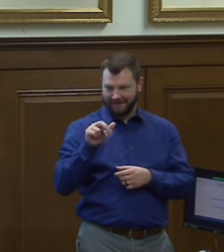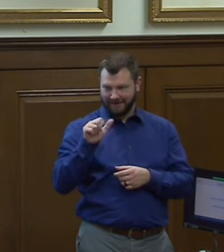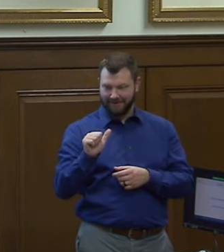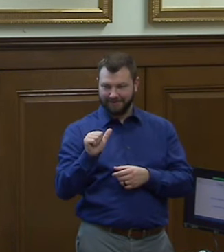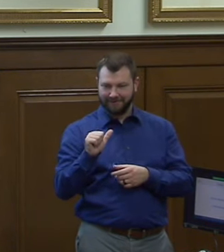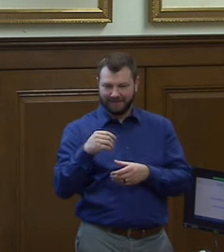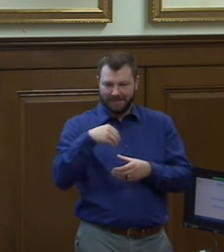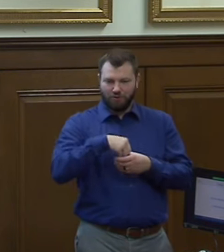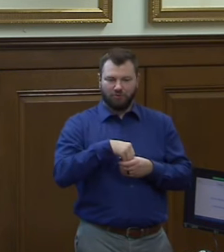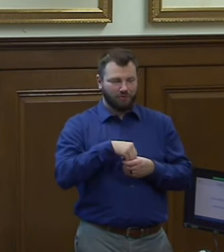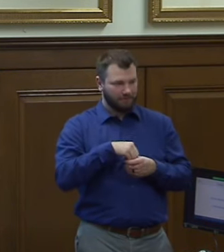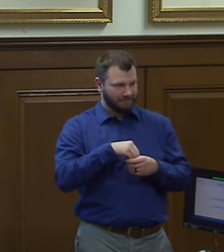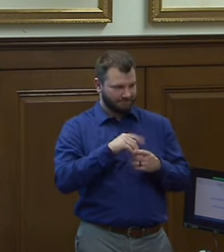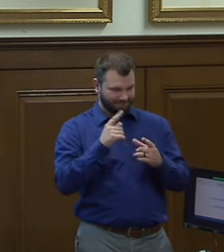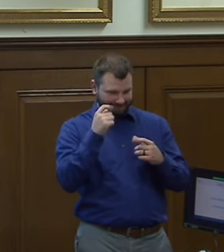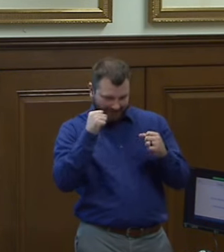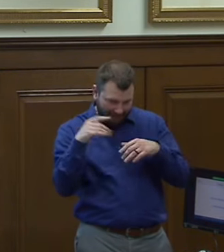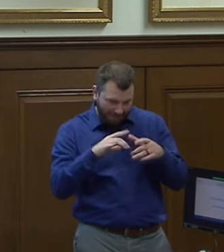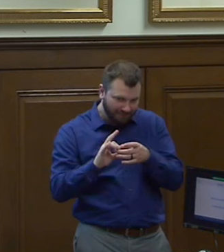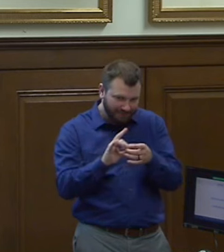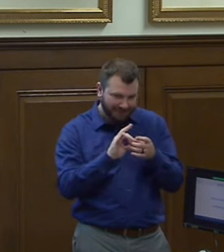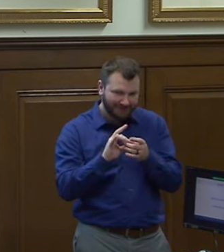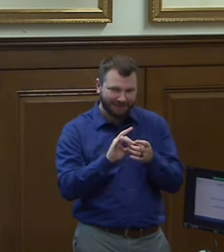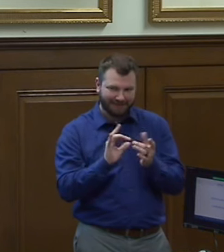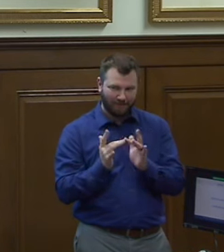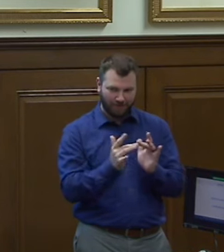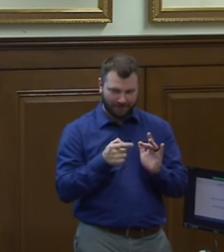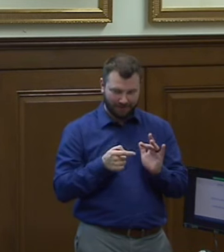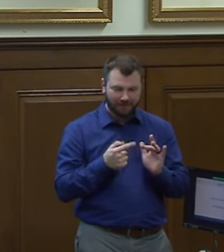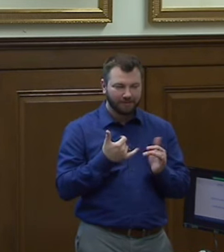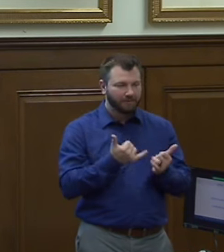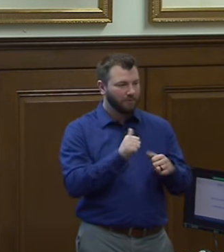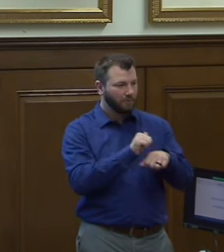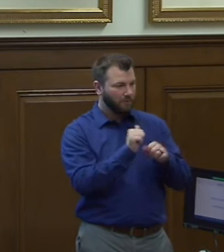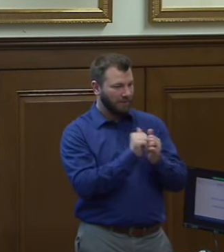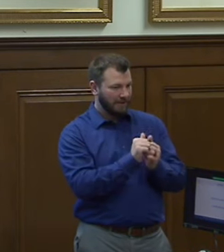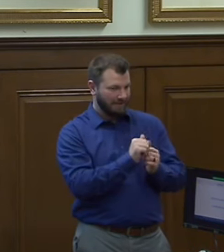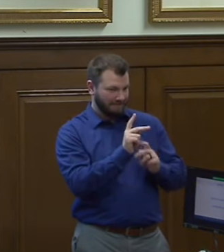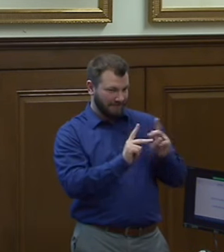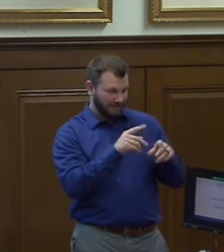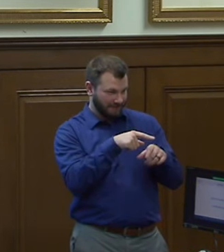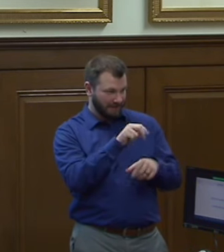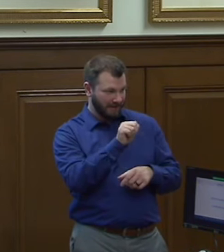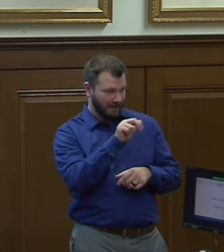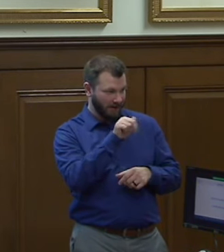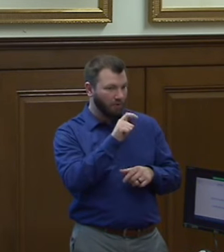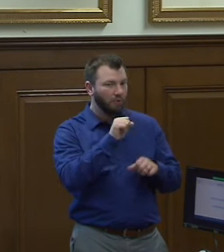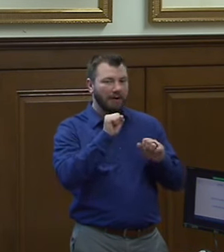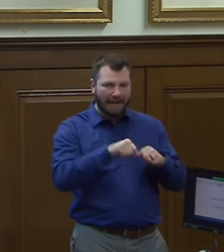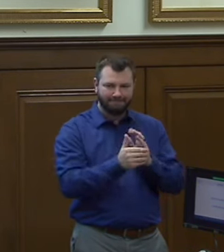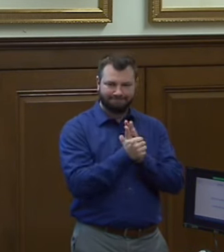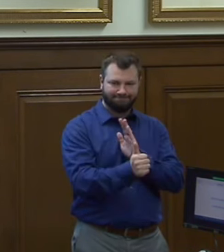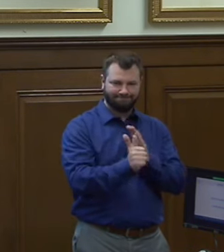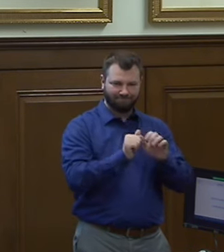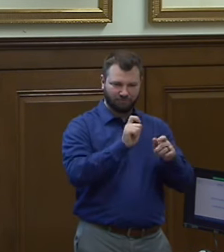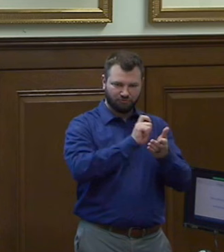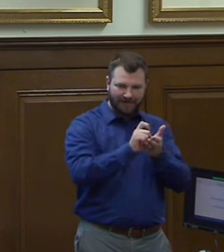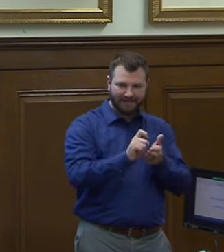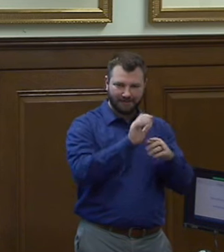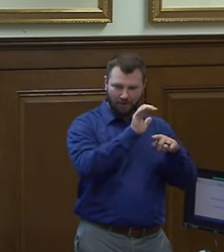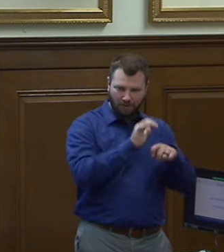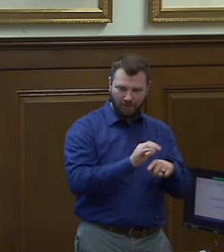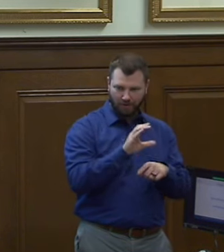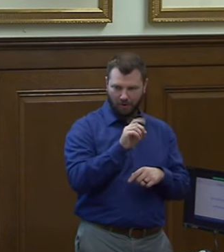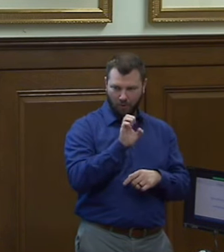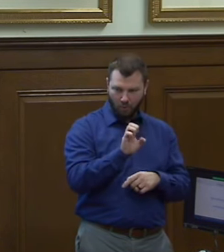collaboration network and we are currently working with individuals at nara who can write code and develop applications in